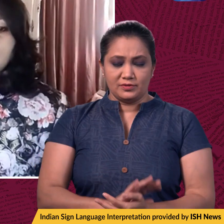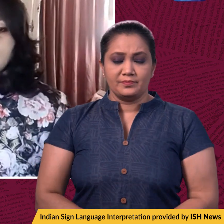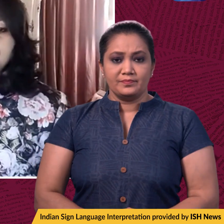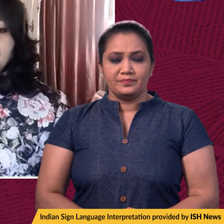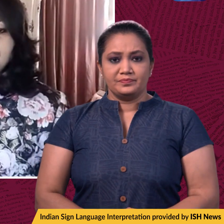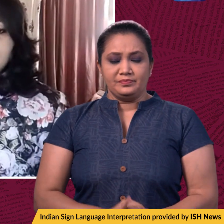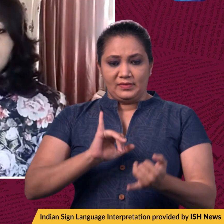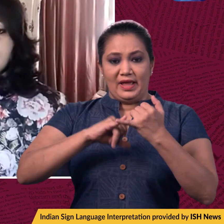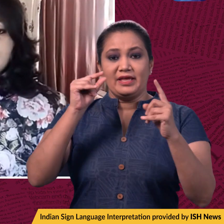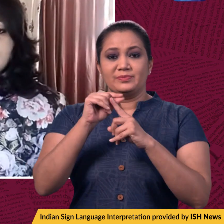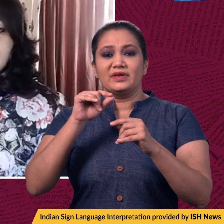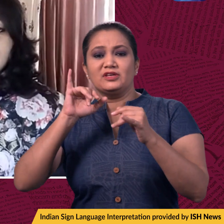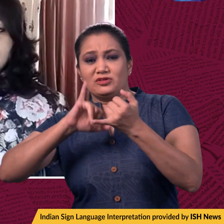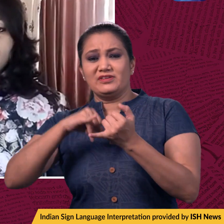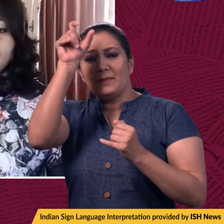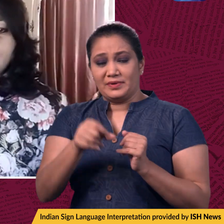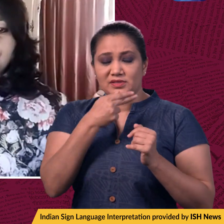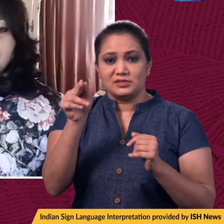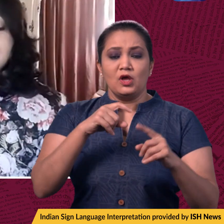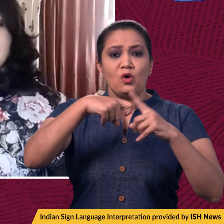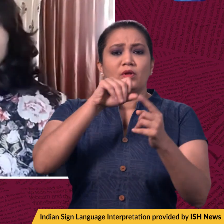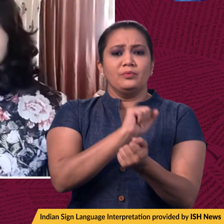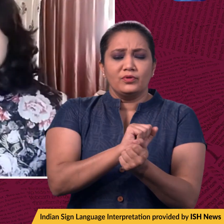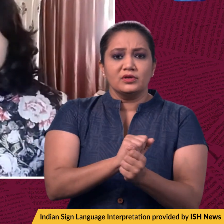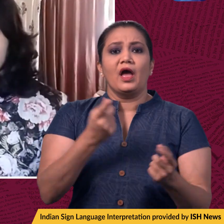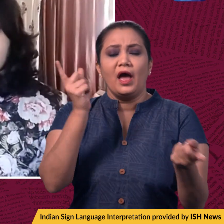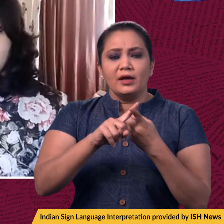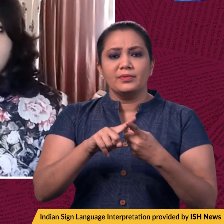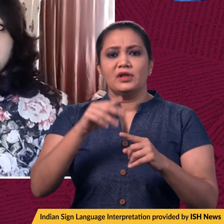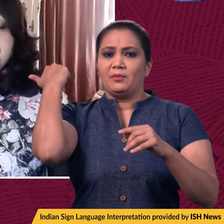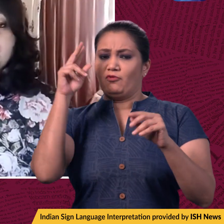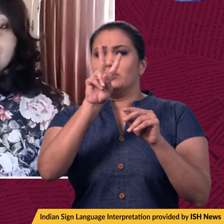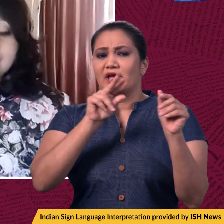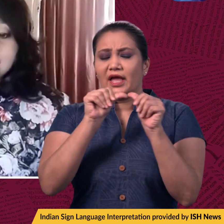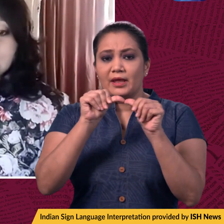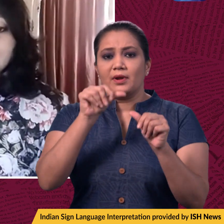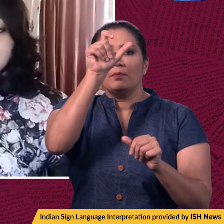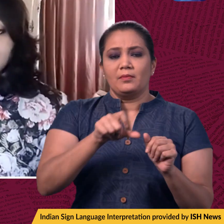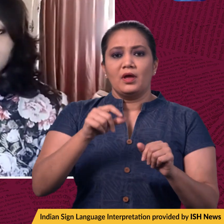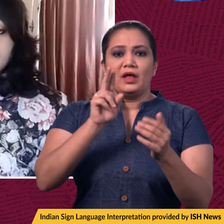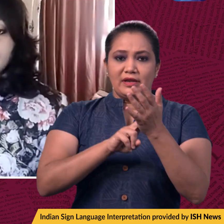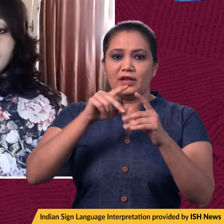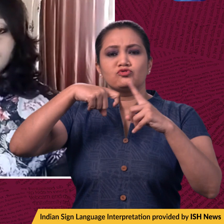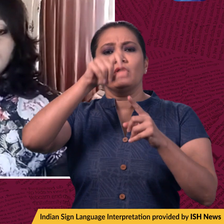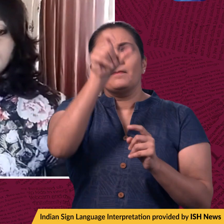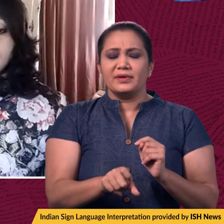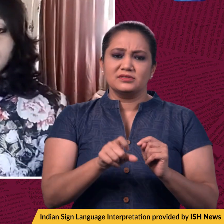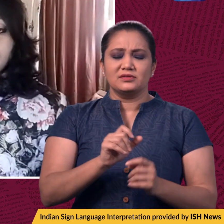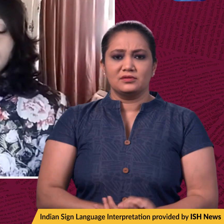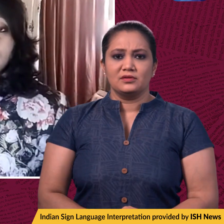Now, SP Srivastava has said that the Kotbali police had on the 2nd of April arrested Neeraj Kundar, a theatre